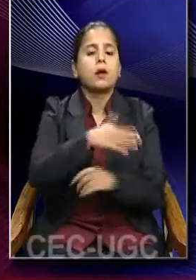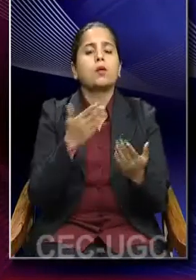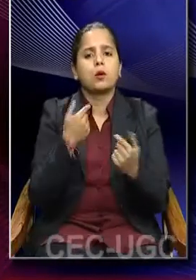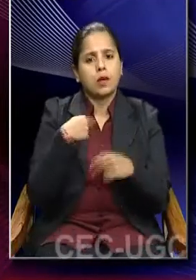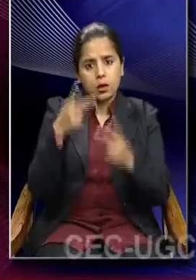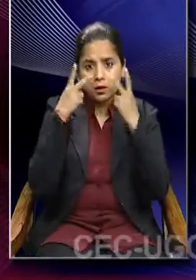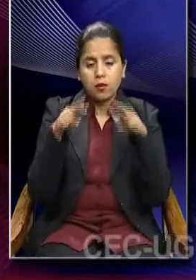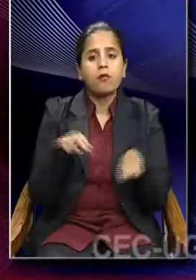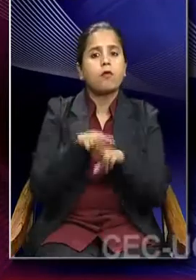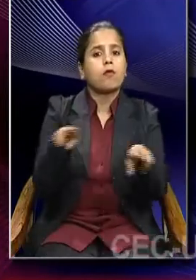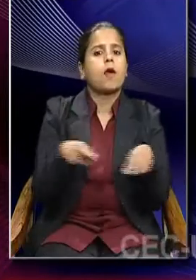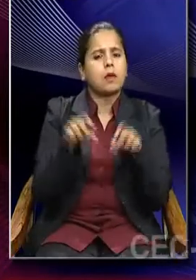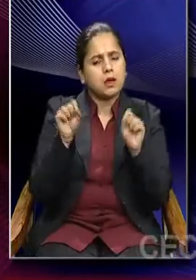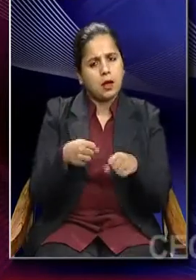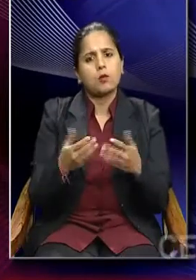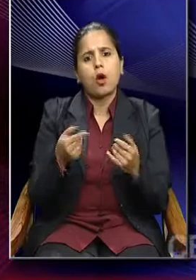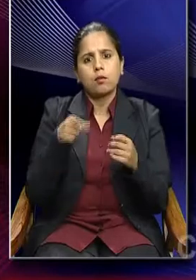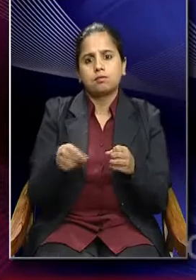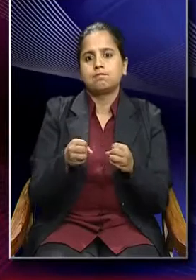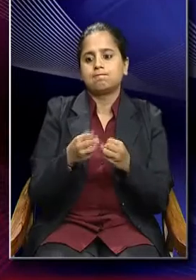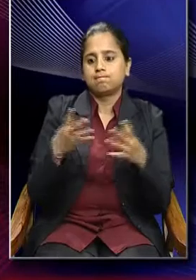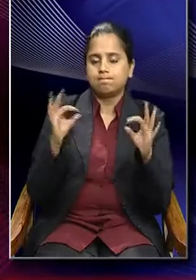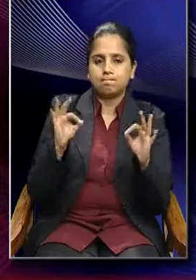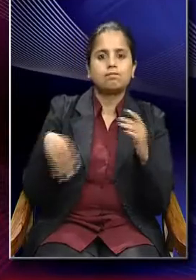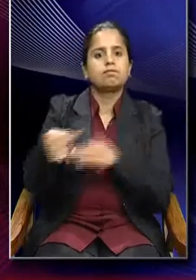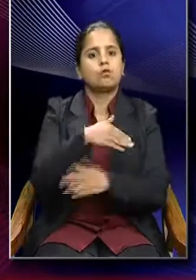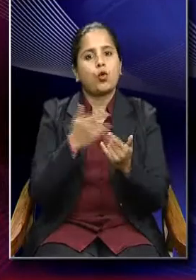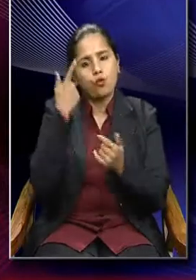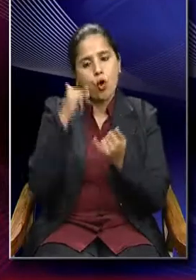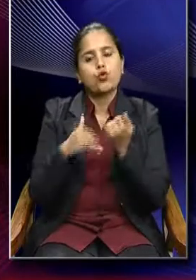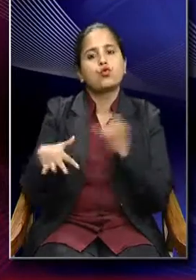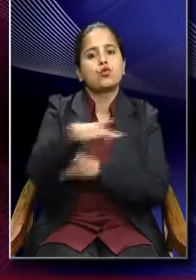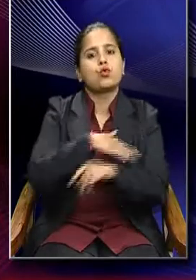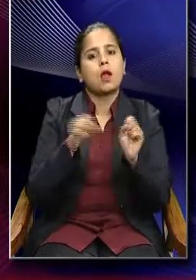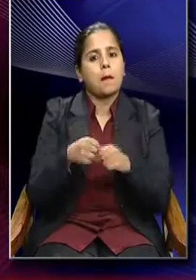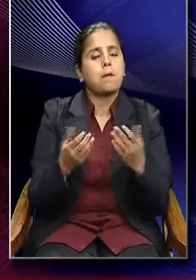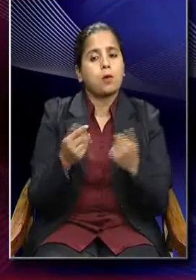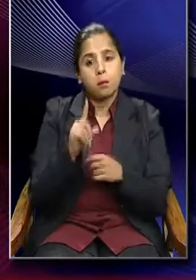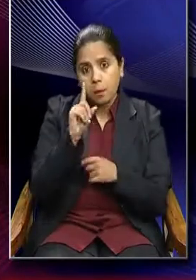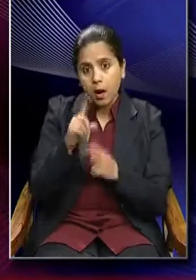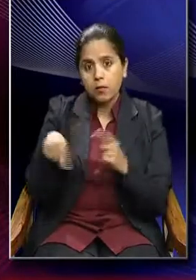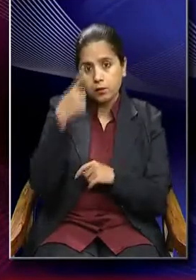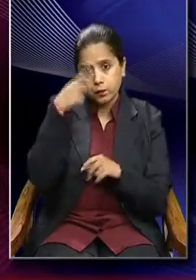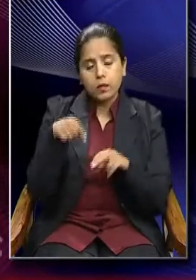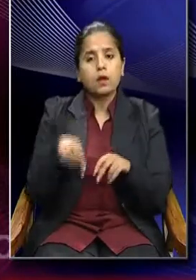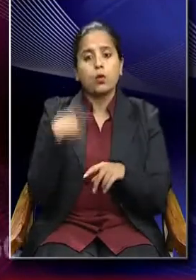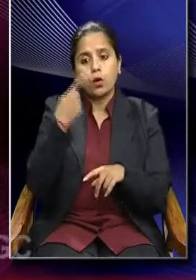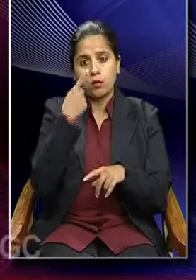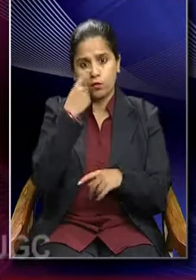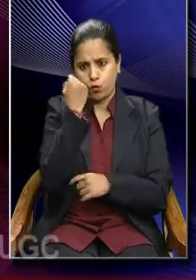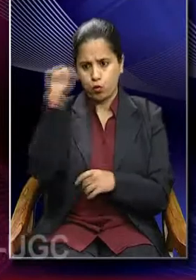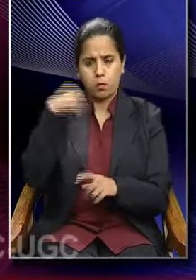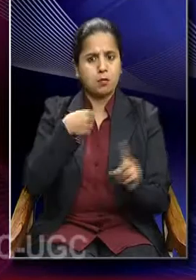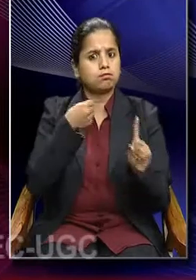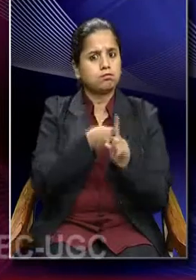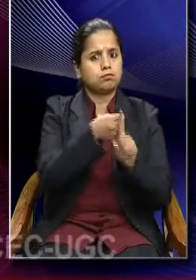see the family can be a nurturing ground as for socialization. But then for feminists, it could